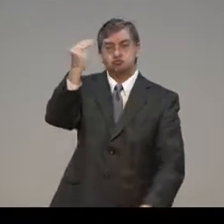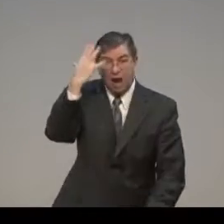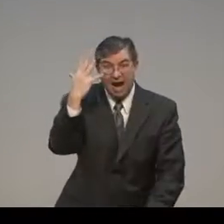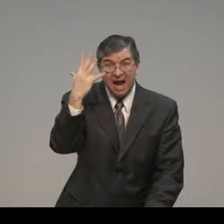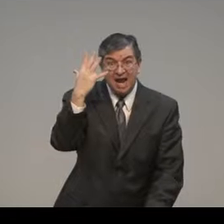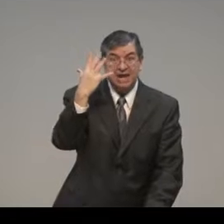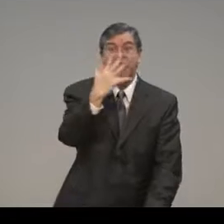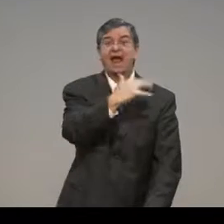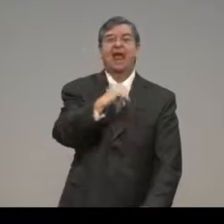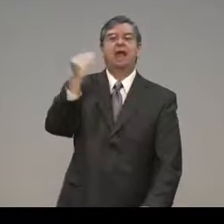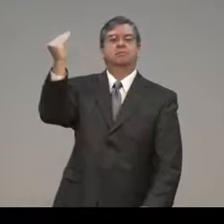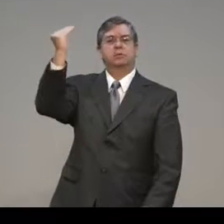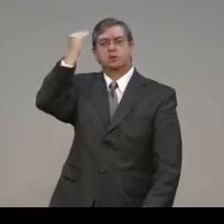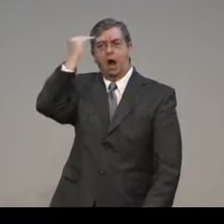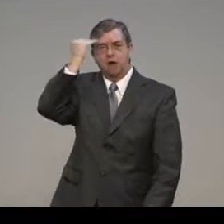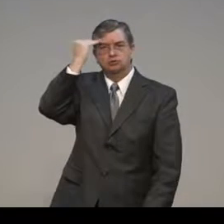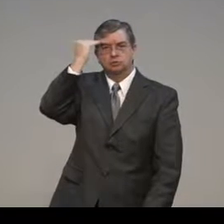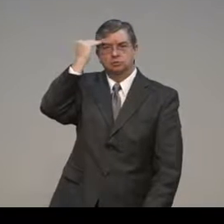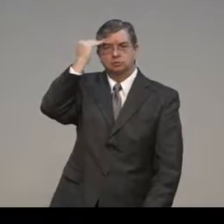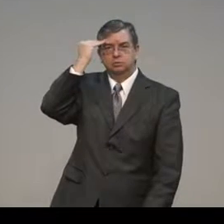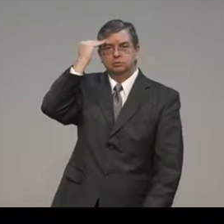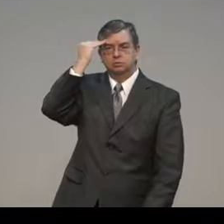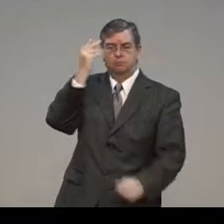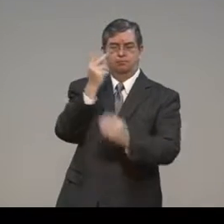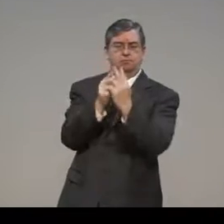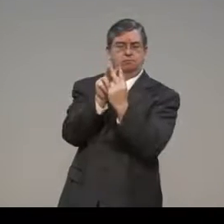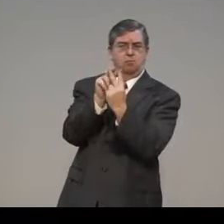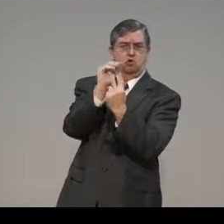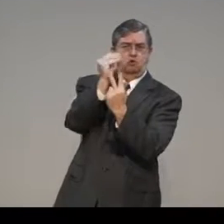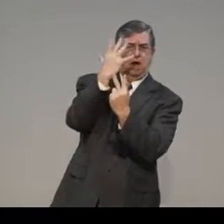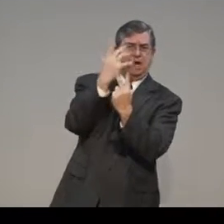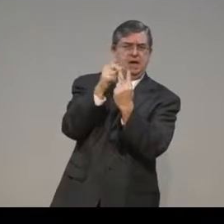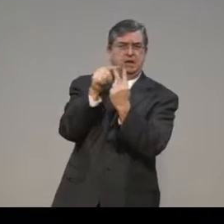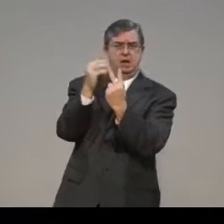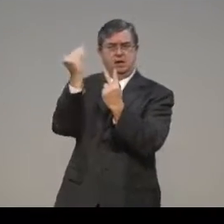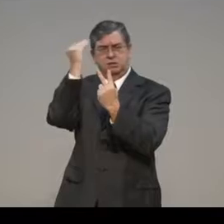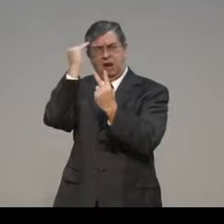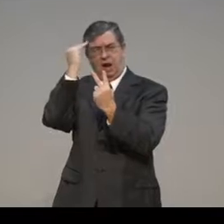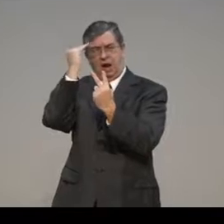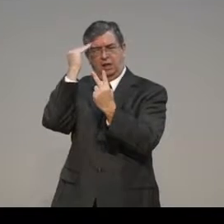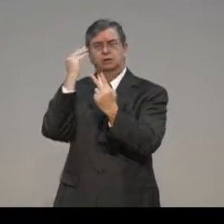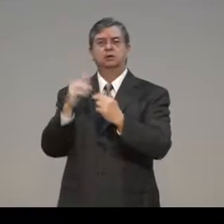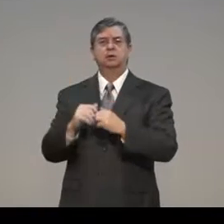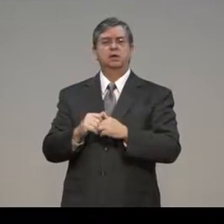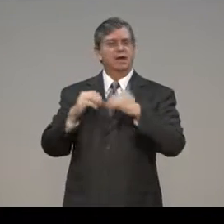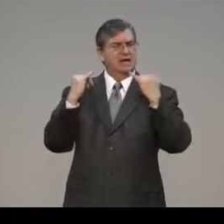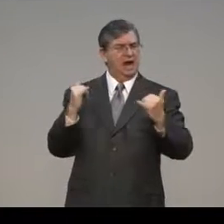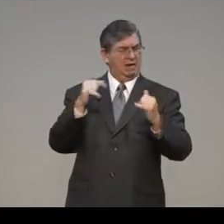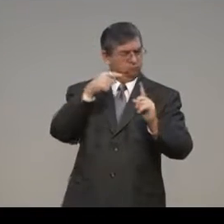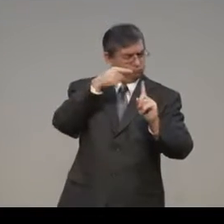When we refer to growing in grace and knowledge, both of them,